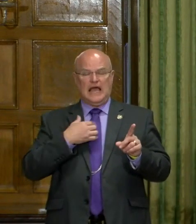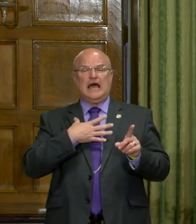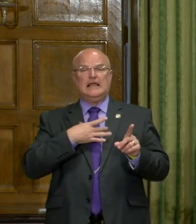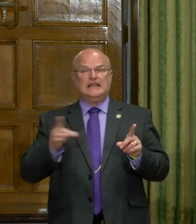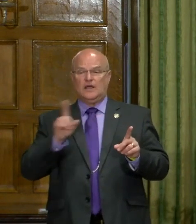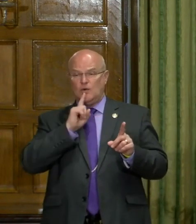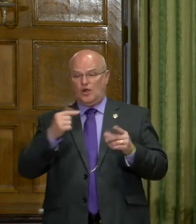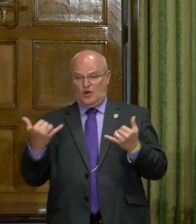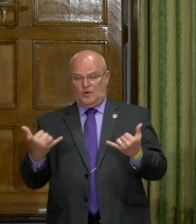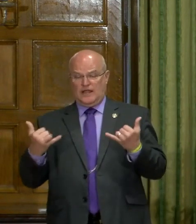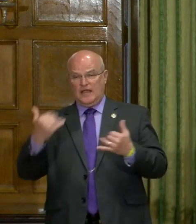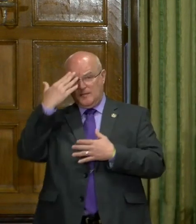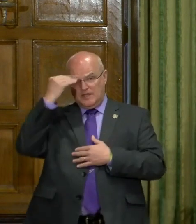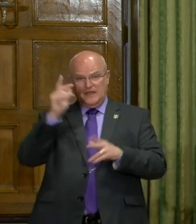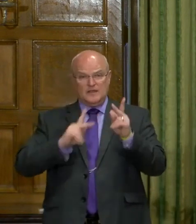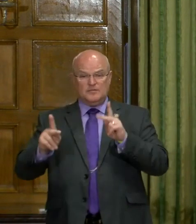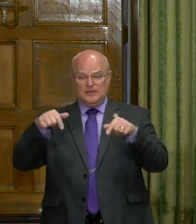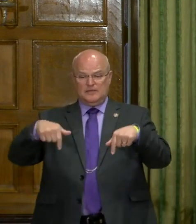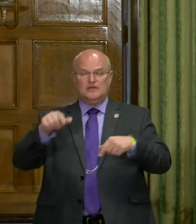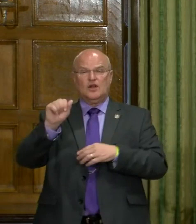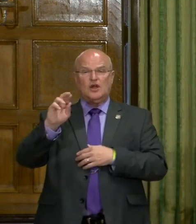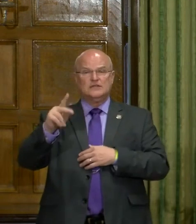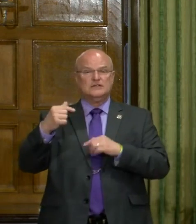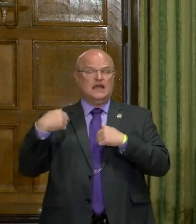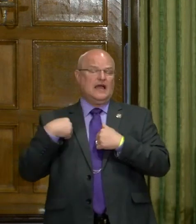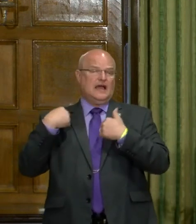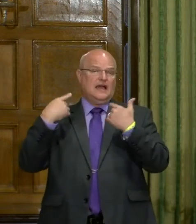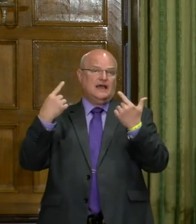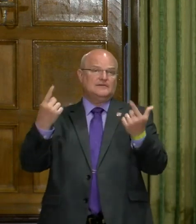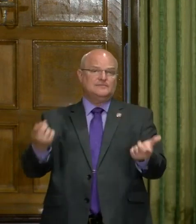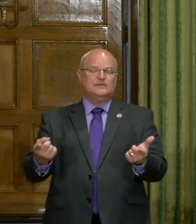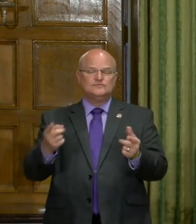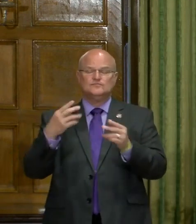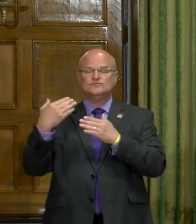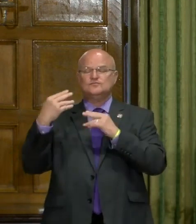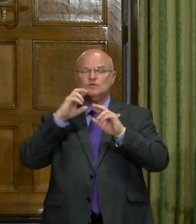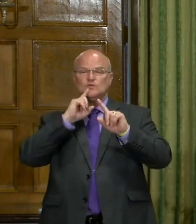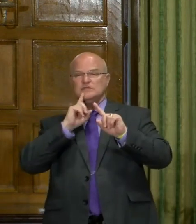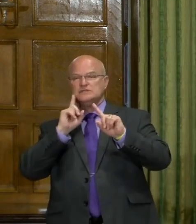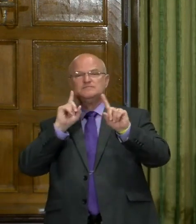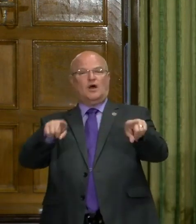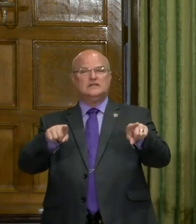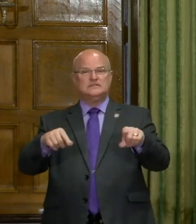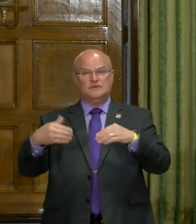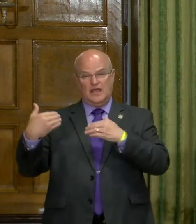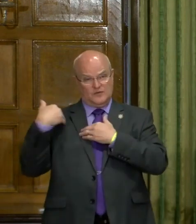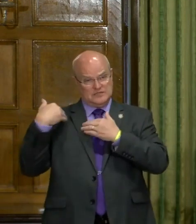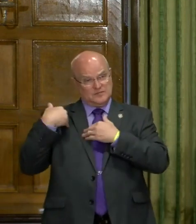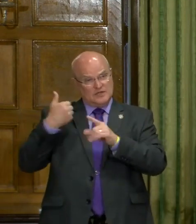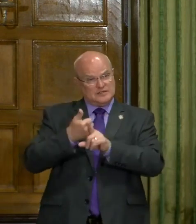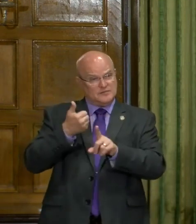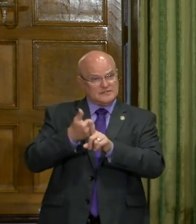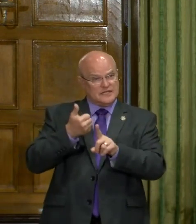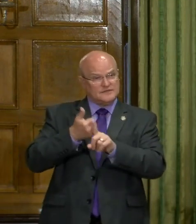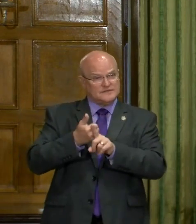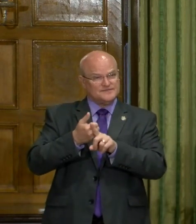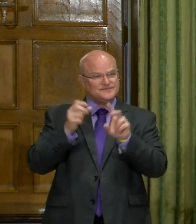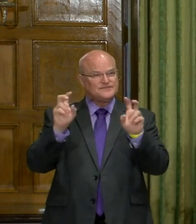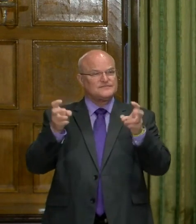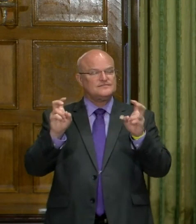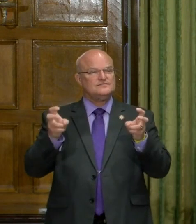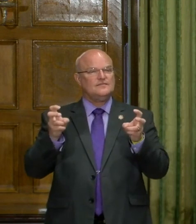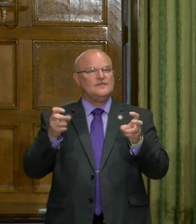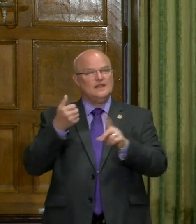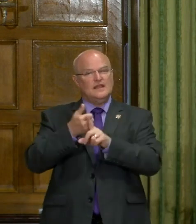I like where we are right now because the people of Arkansas have been so responsive and responsible, uh, in